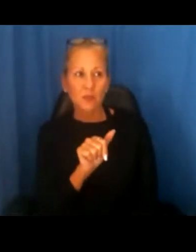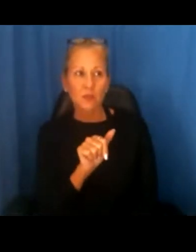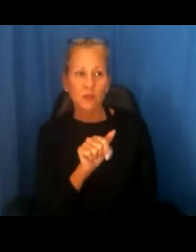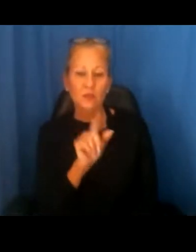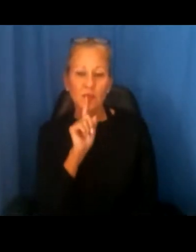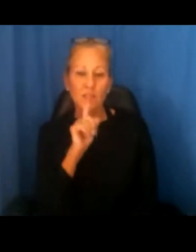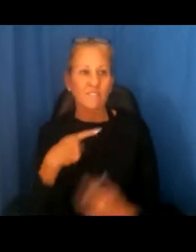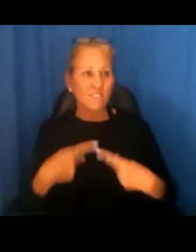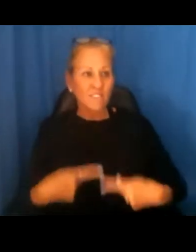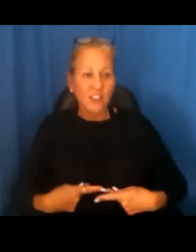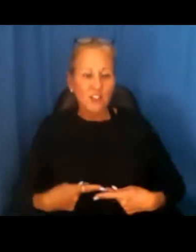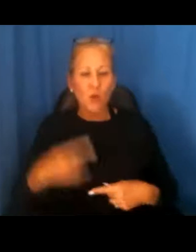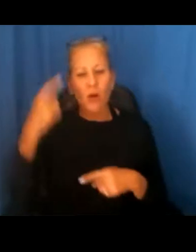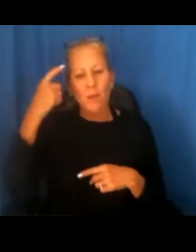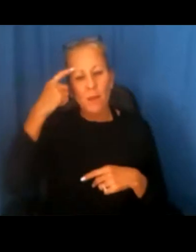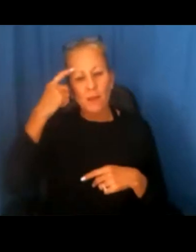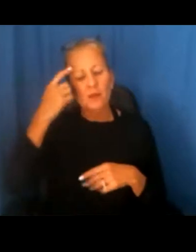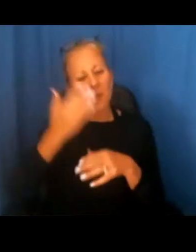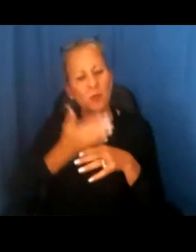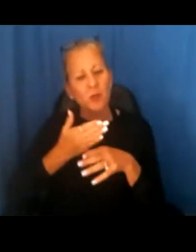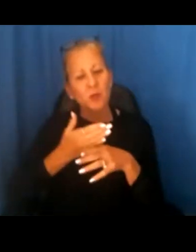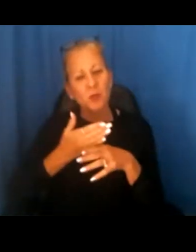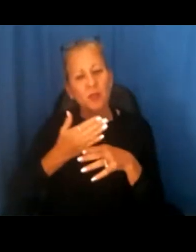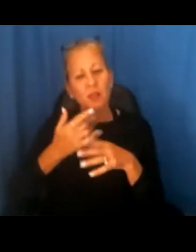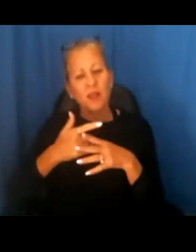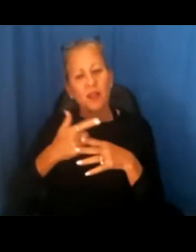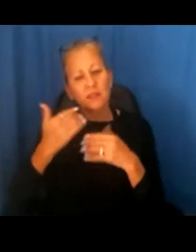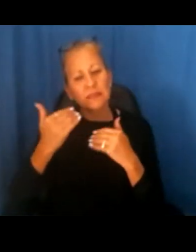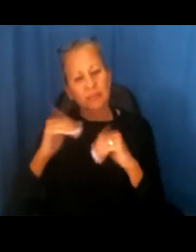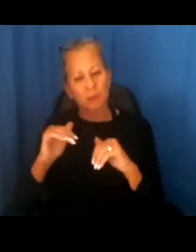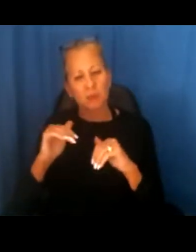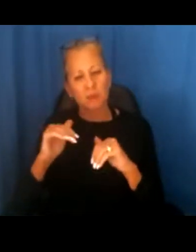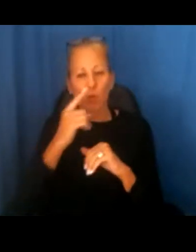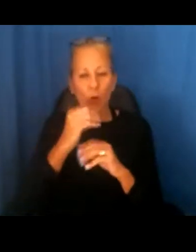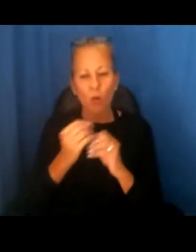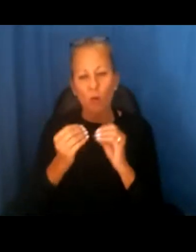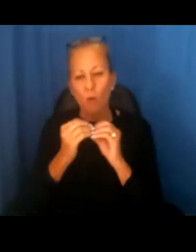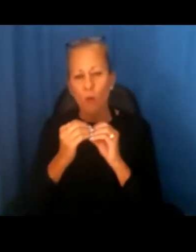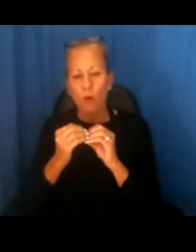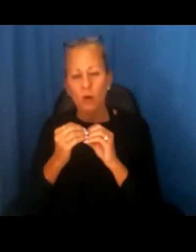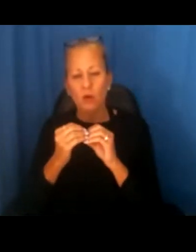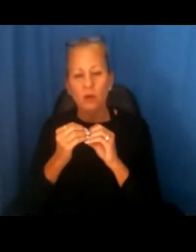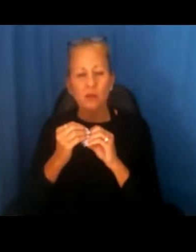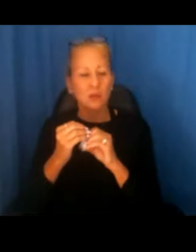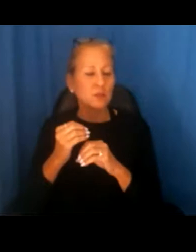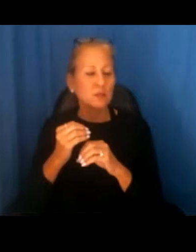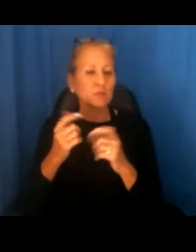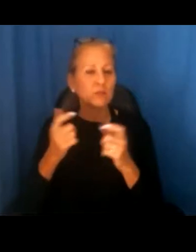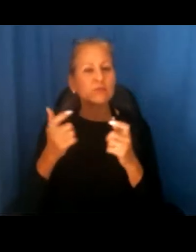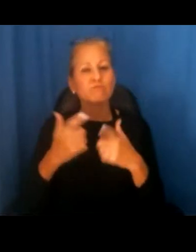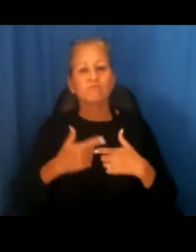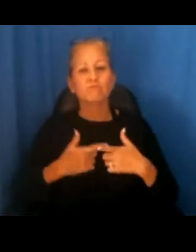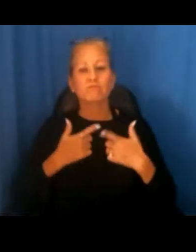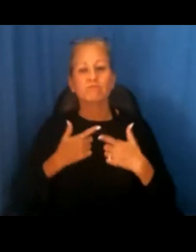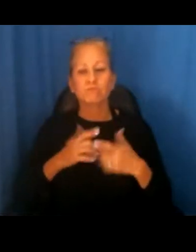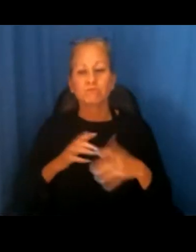physical or mental impairment that substantially limits one or more major life activities. And